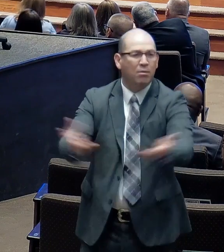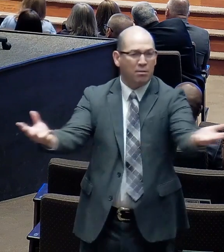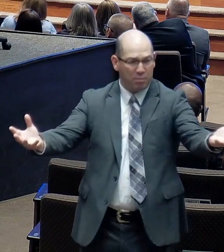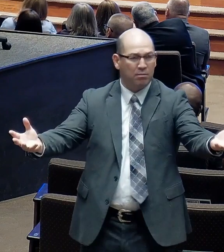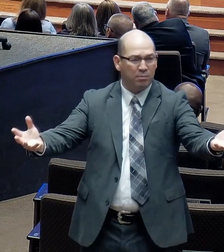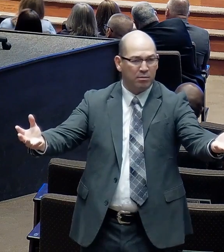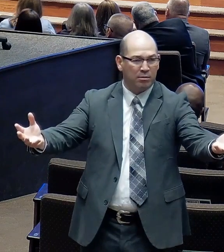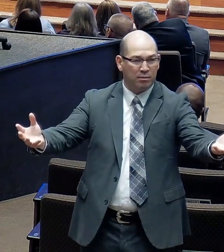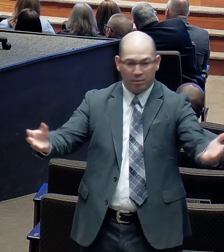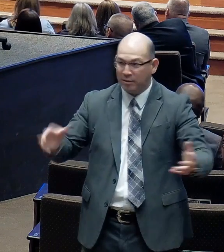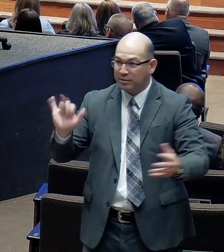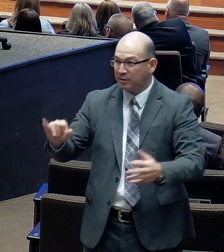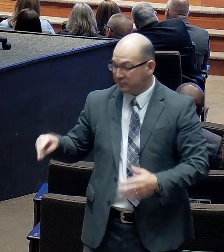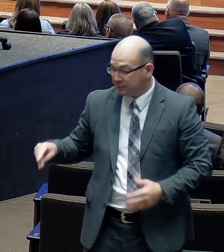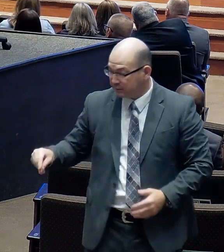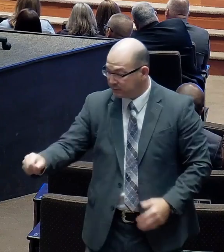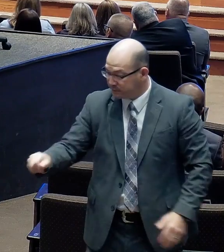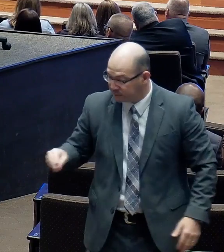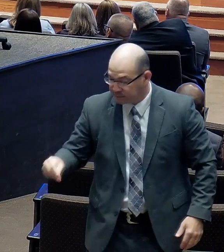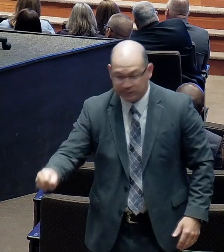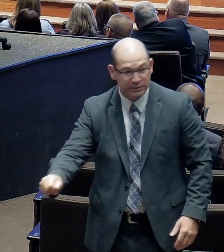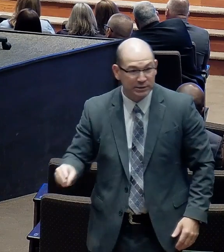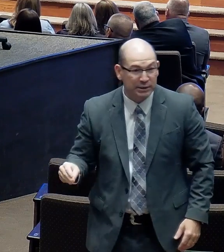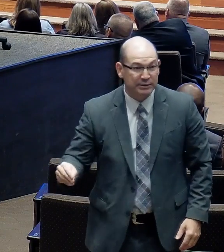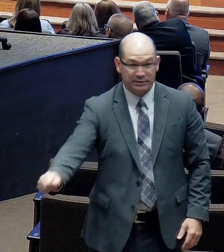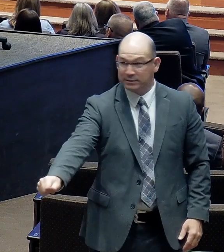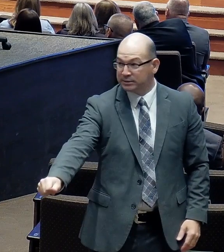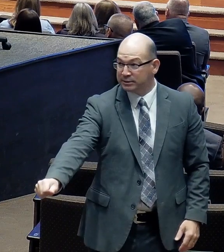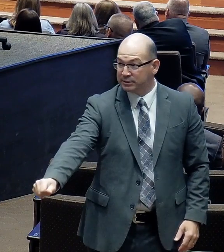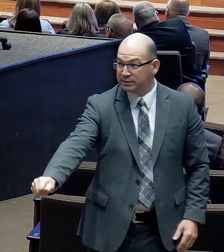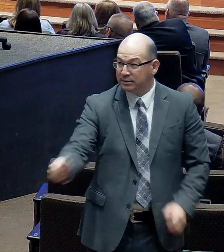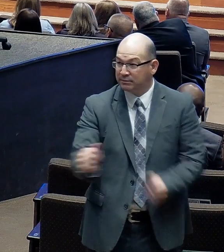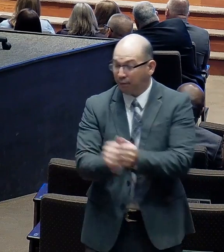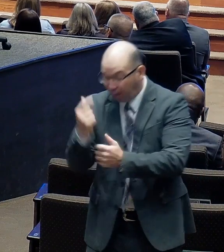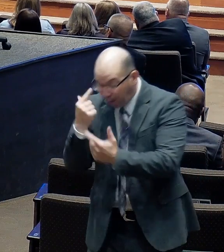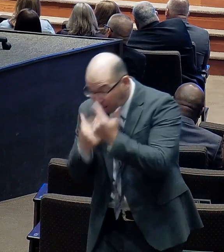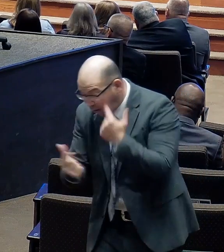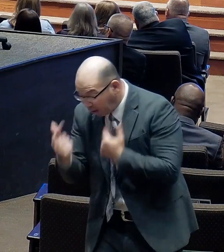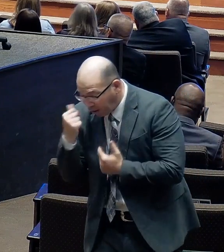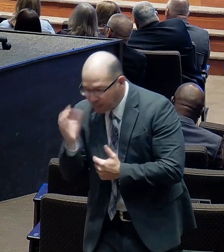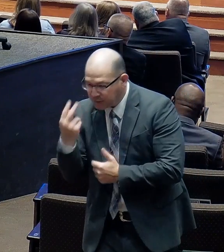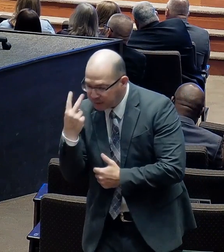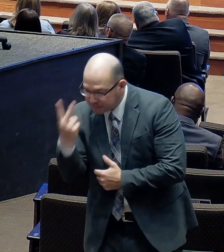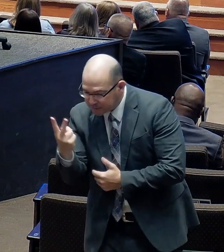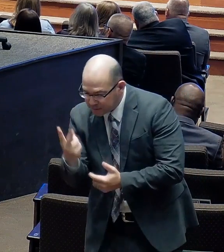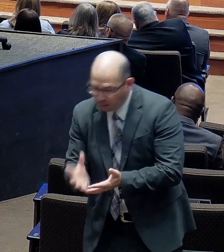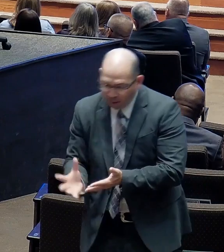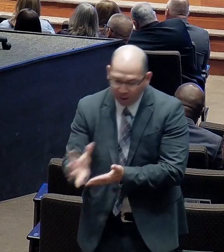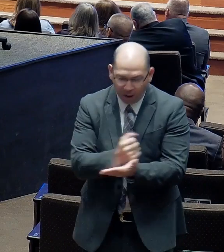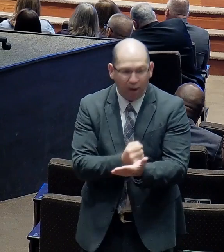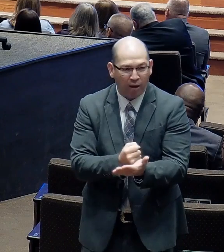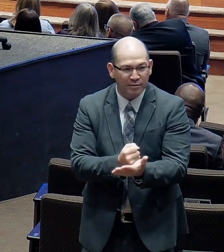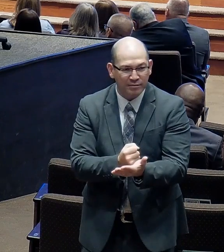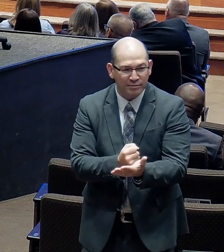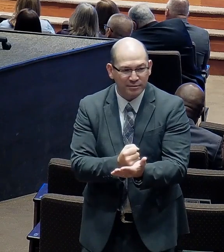He that goeth forth. Bearing precious seeds. Shalt doubtless. Come again with rejoicing. Bringing his sheaves with him.